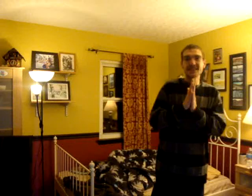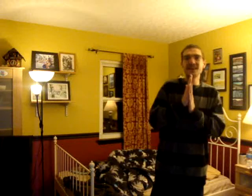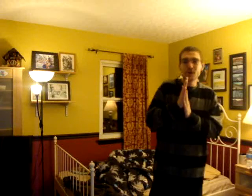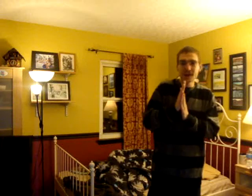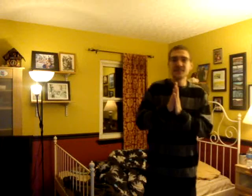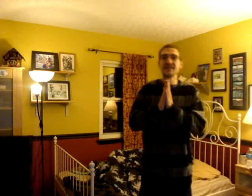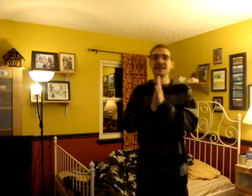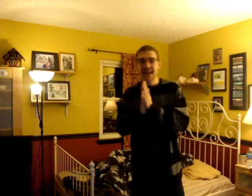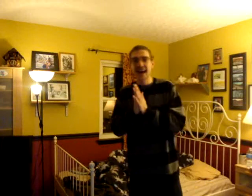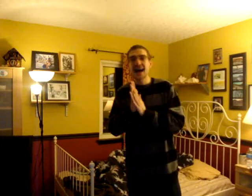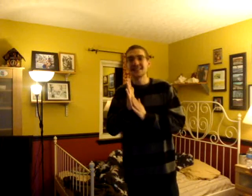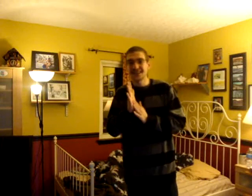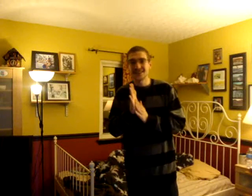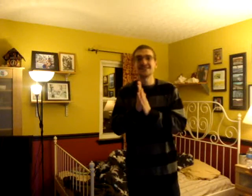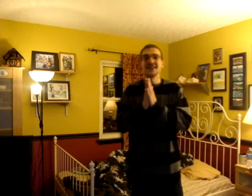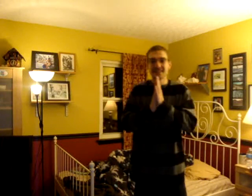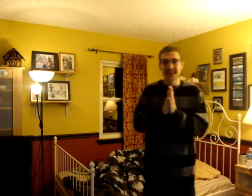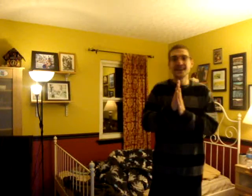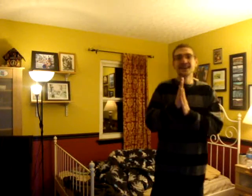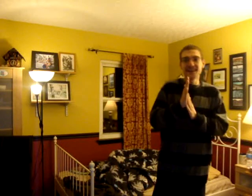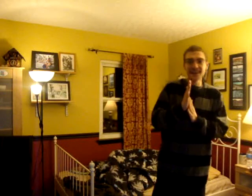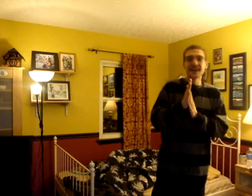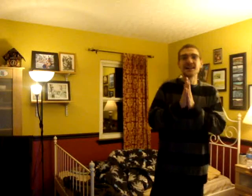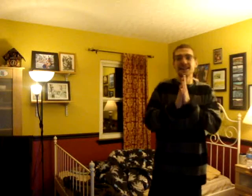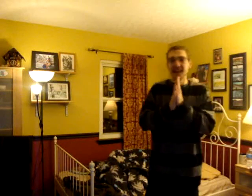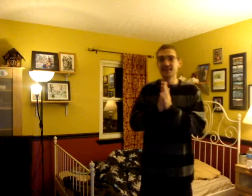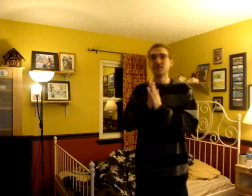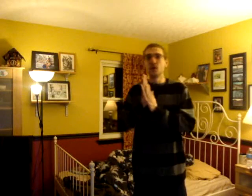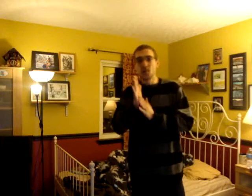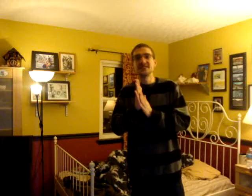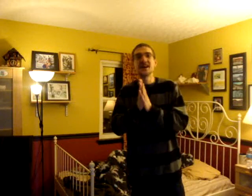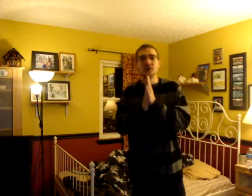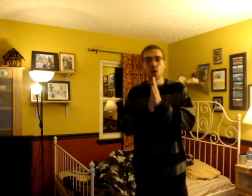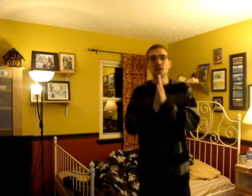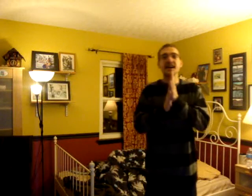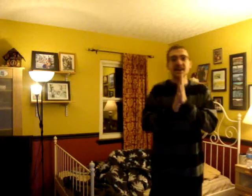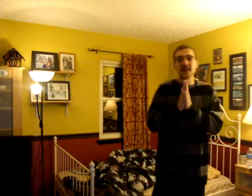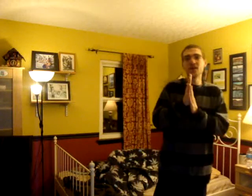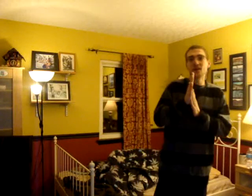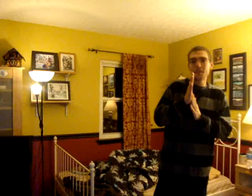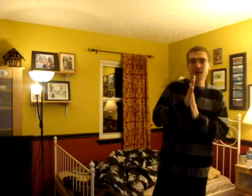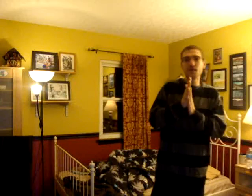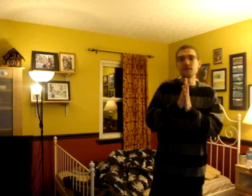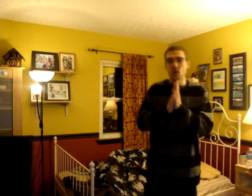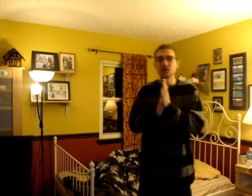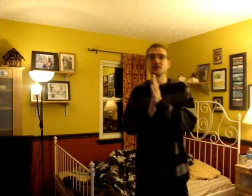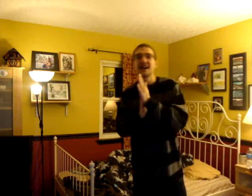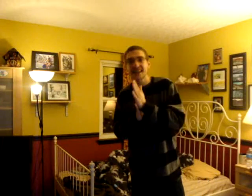I kill everything that I touch. Yeah, kinda like the phone, but y'all know that I kill on the microphone, so y'all